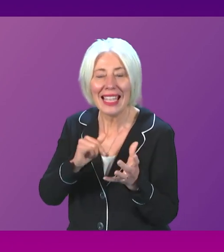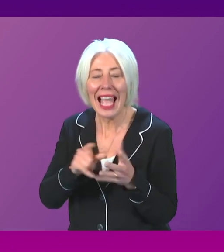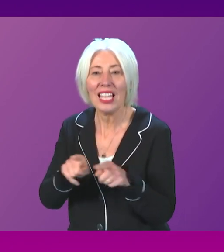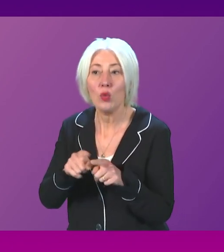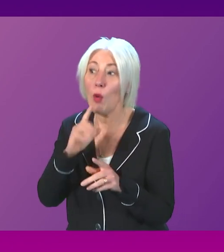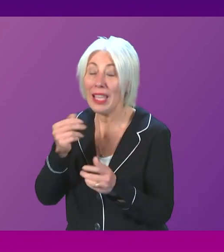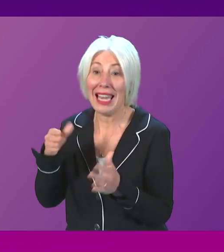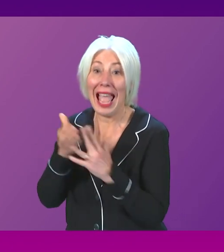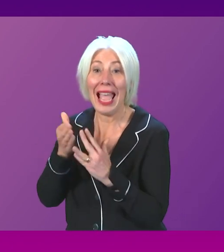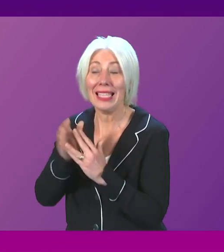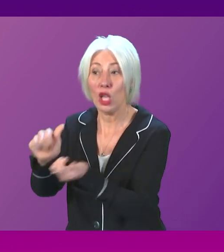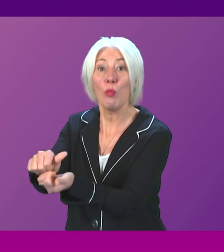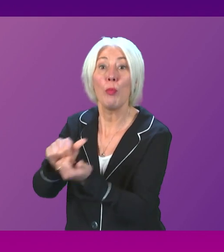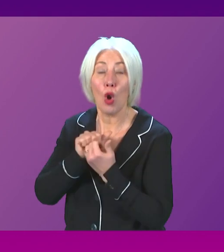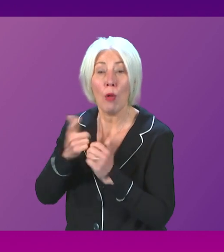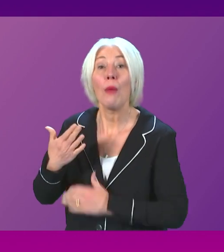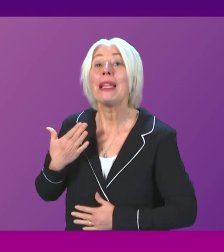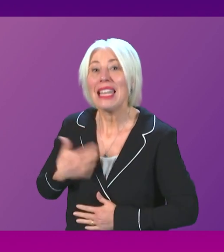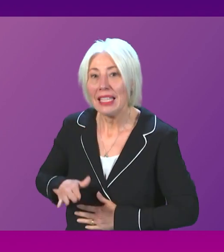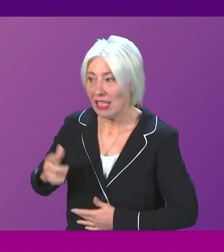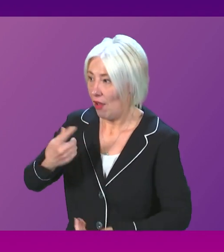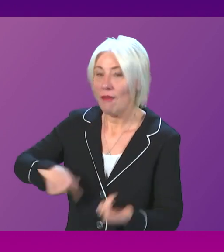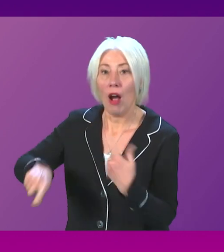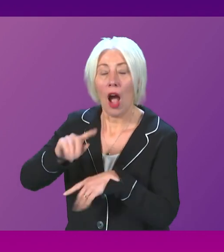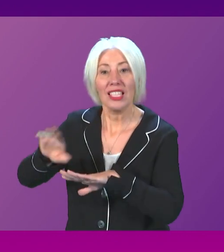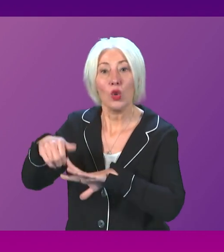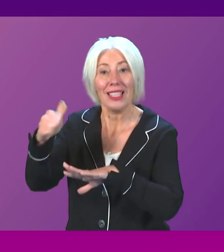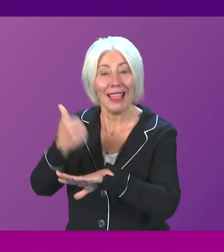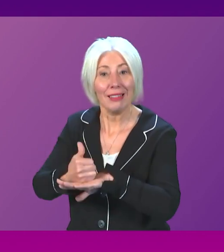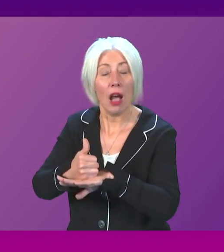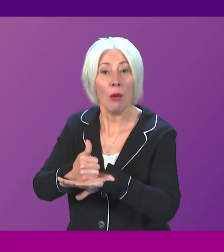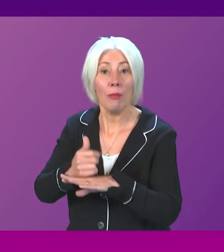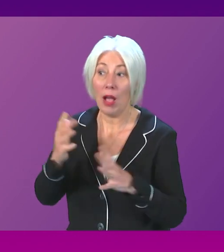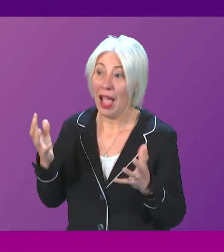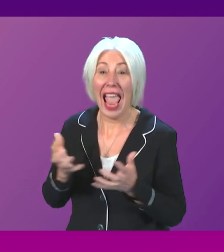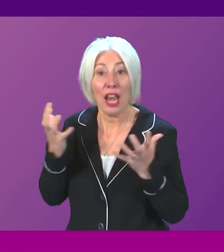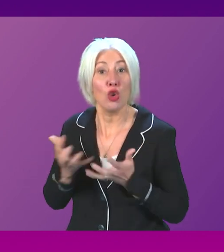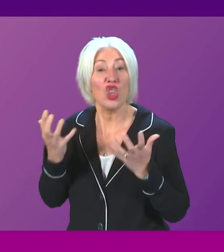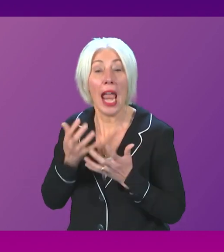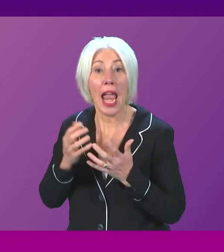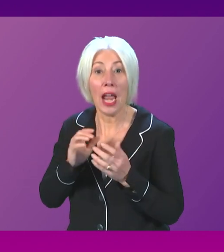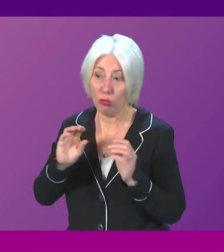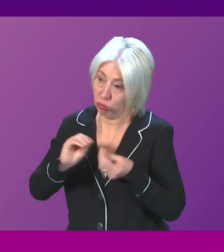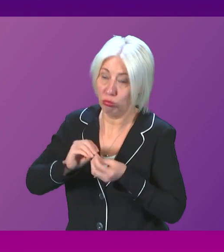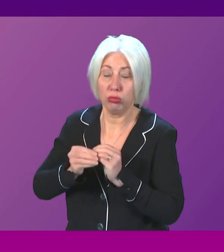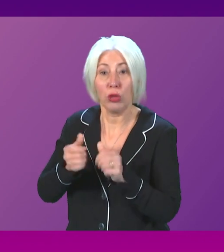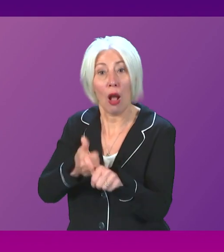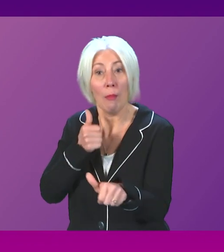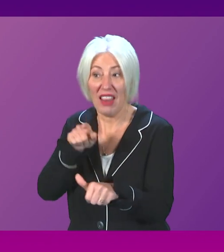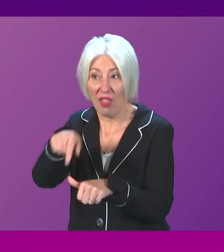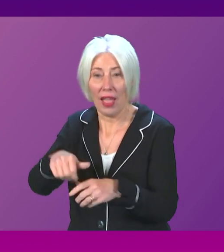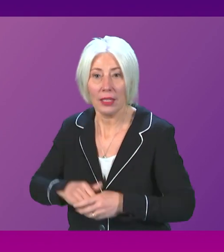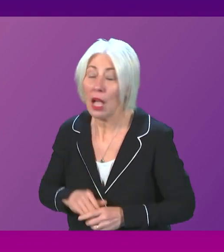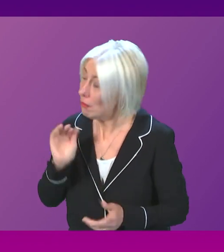borrowing that are necessary for us to establish an energy generation company of that nature. But I'm